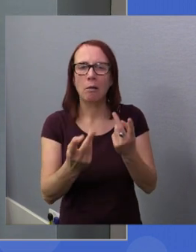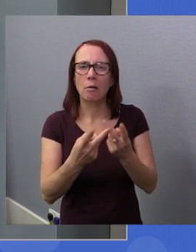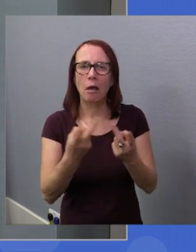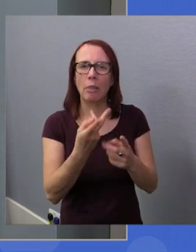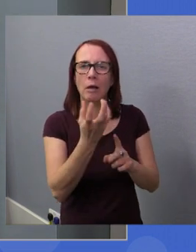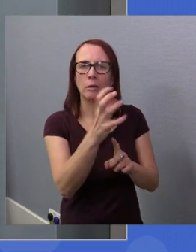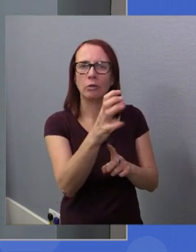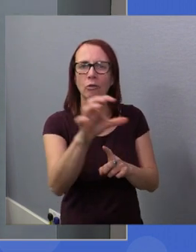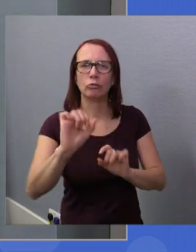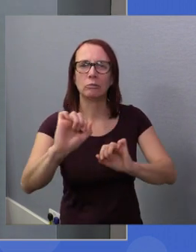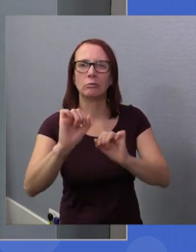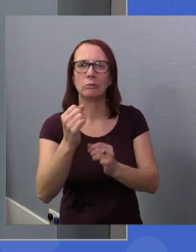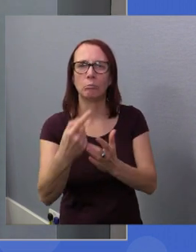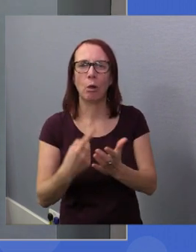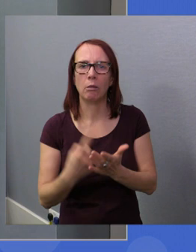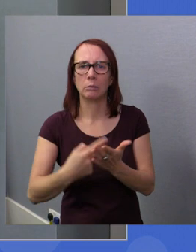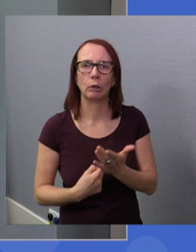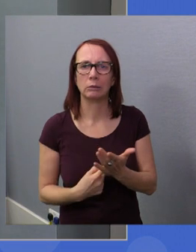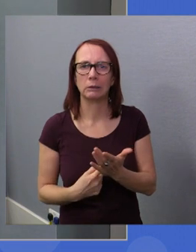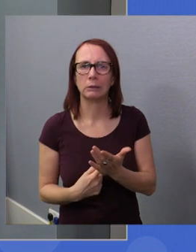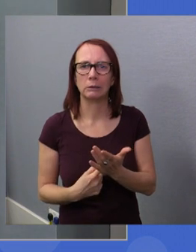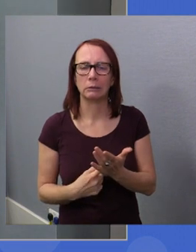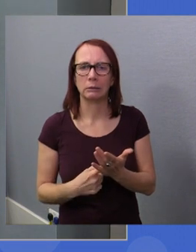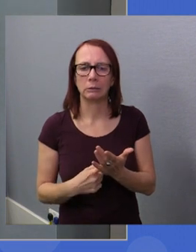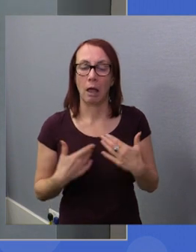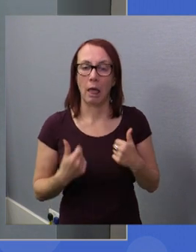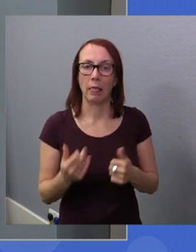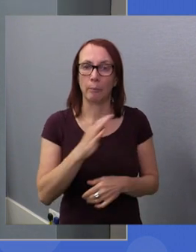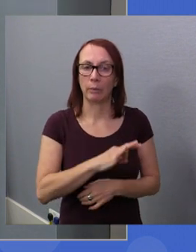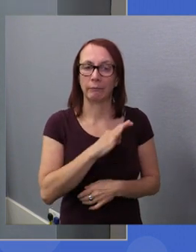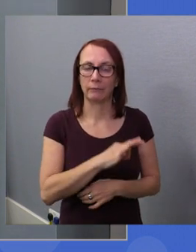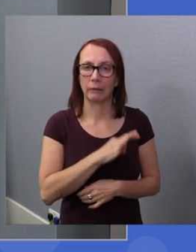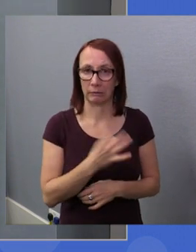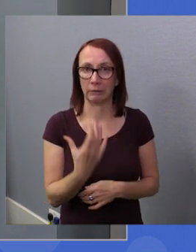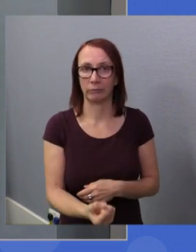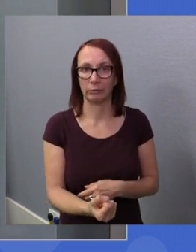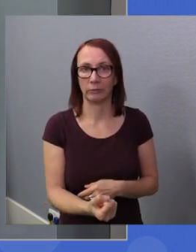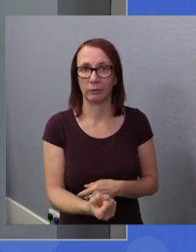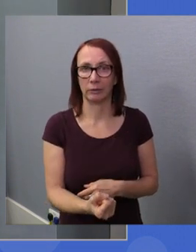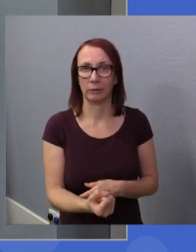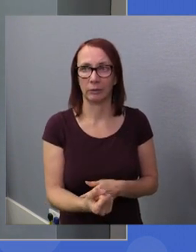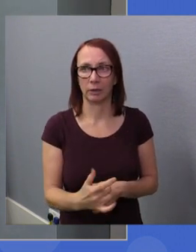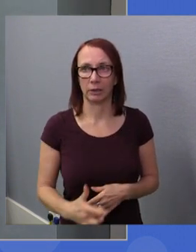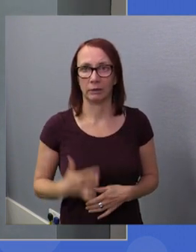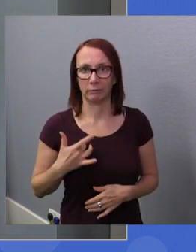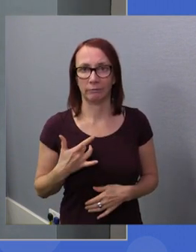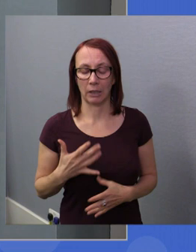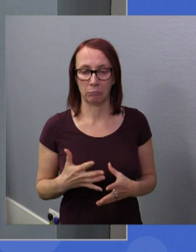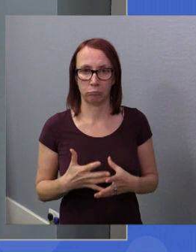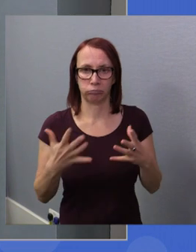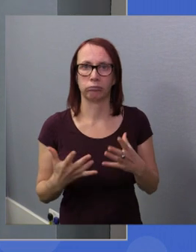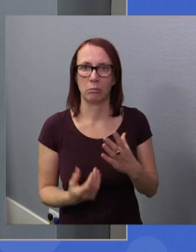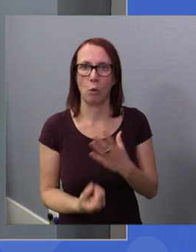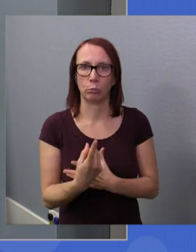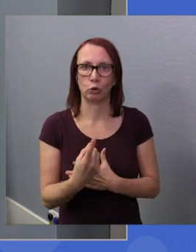regarding the legislation of cannabis. With the health benefits that that has, I just think there's massive scope there